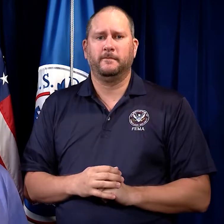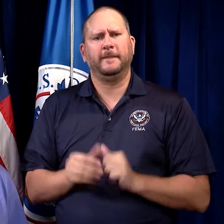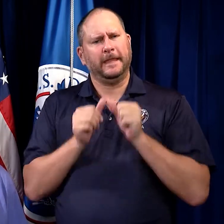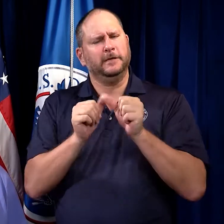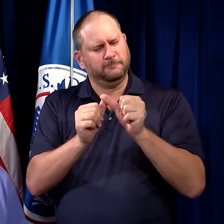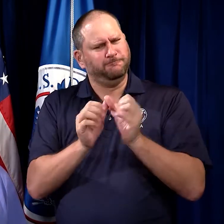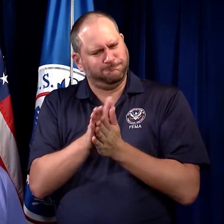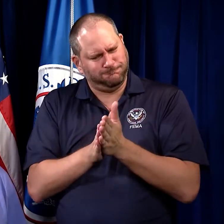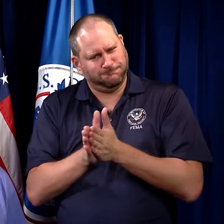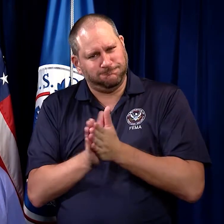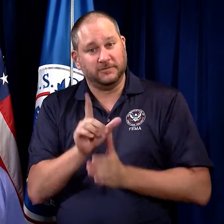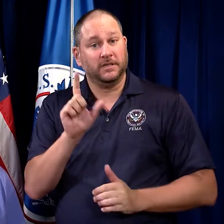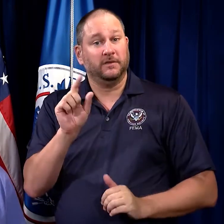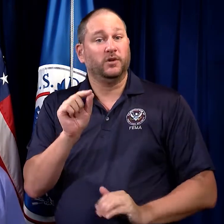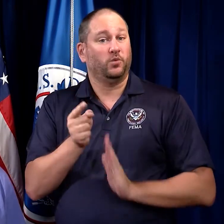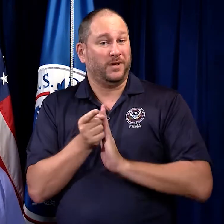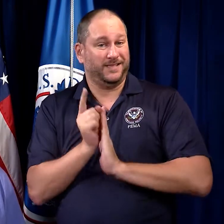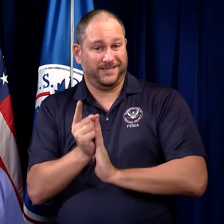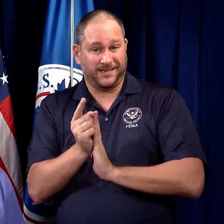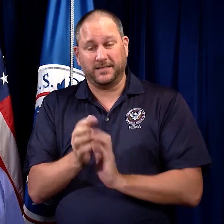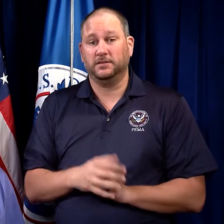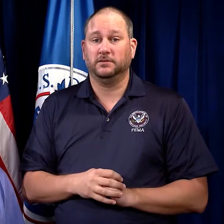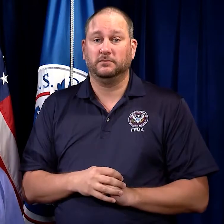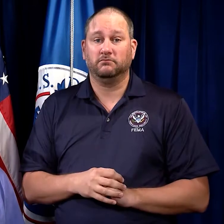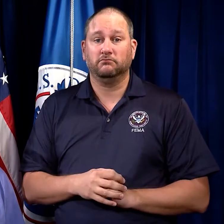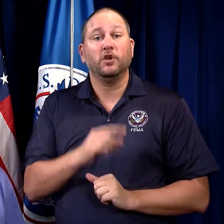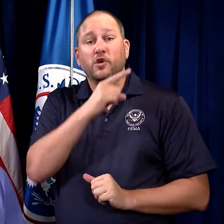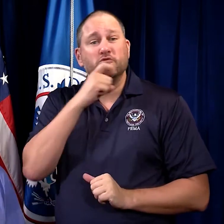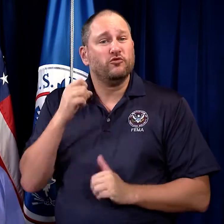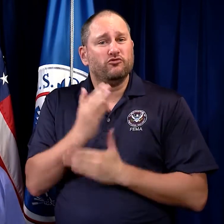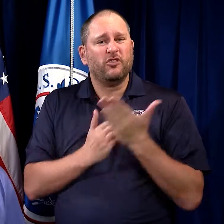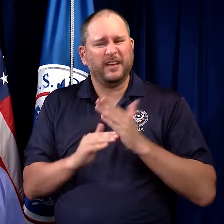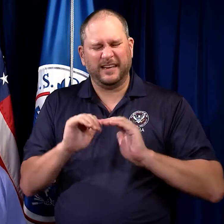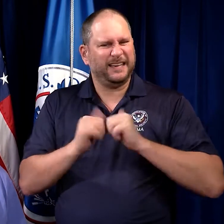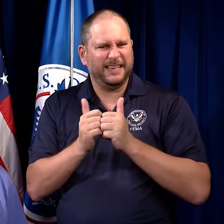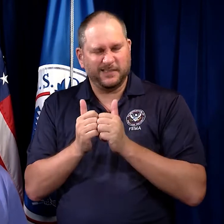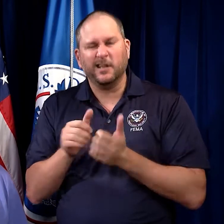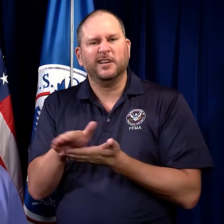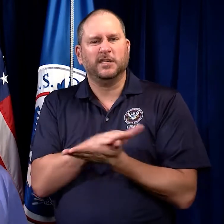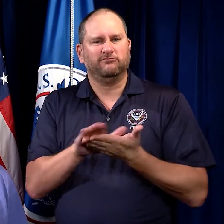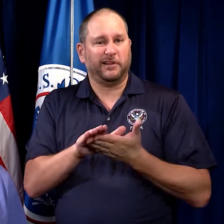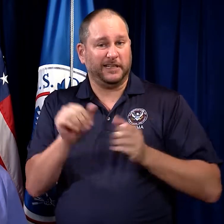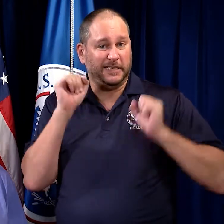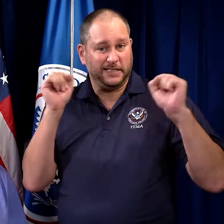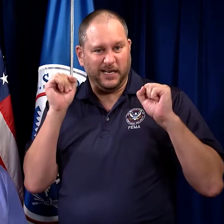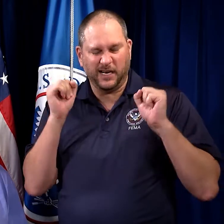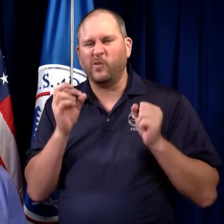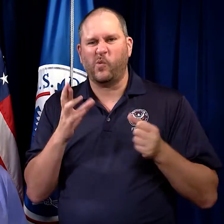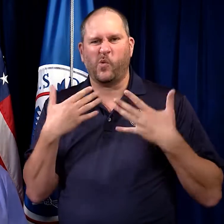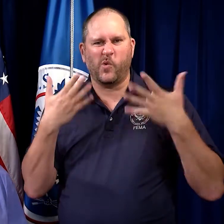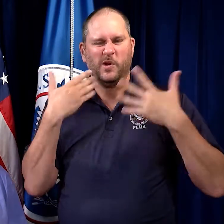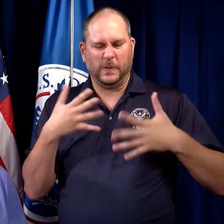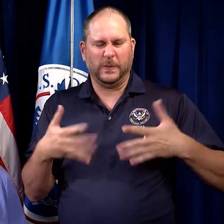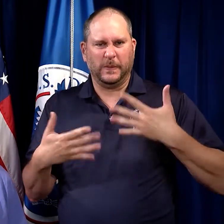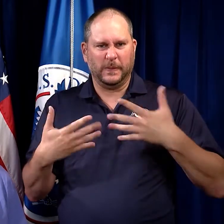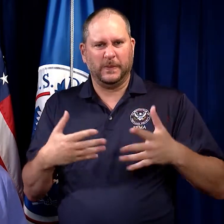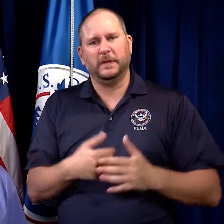Continue rubbing your hands for 20 seconds. Dry your hands using a clean towel or air dry them.